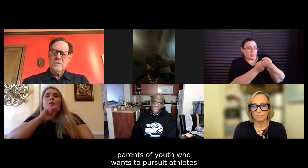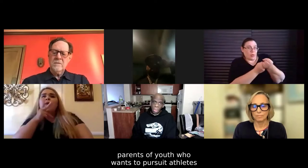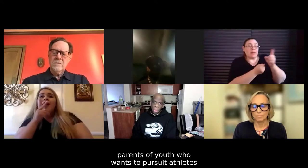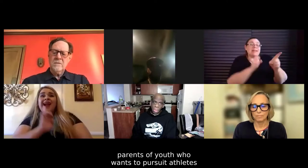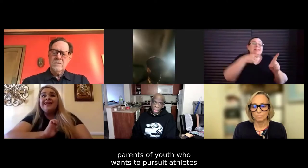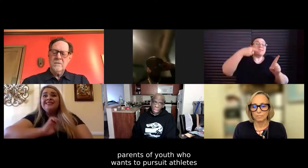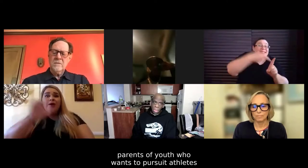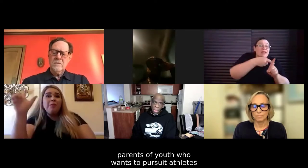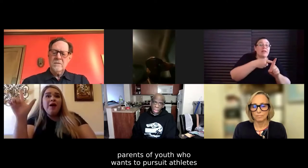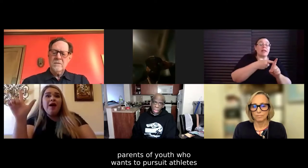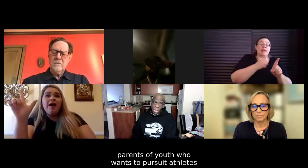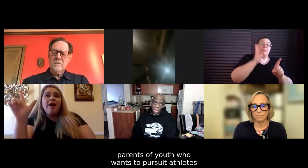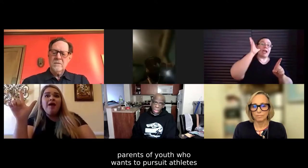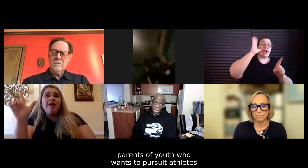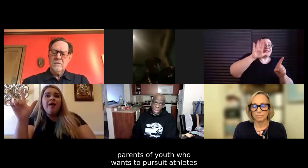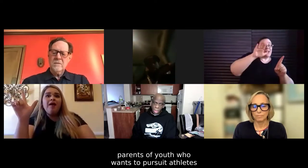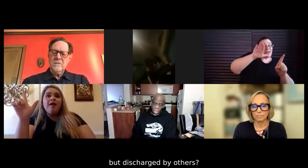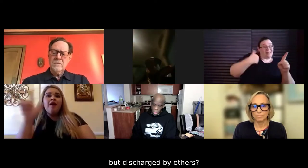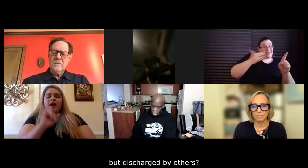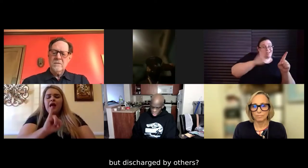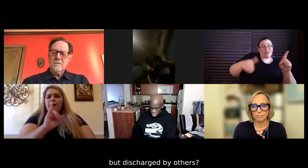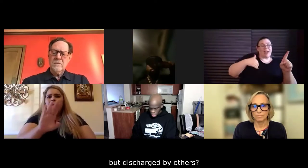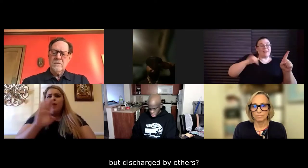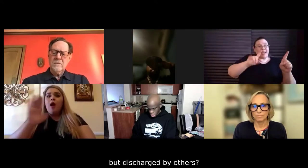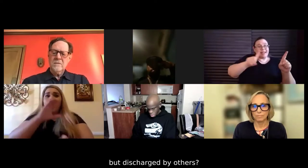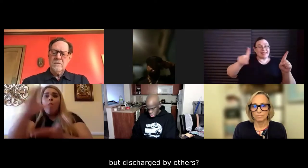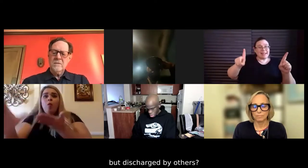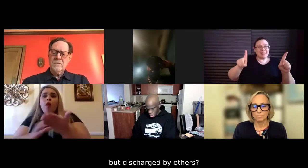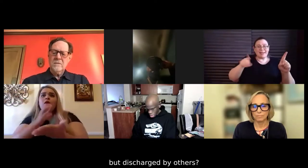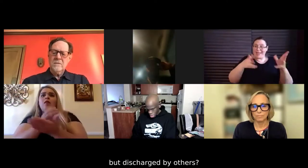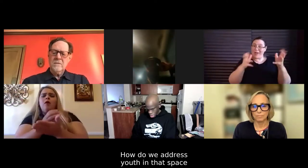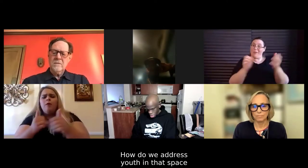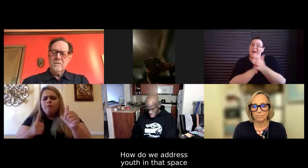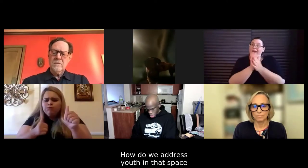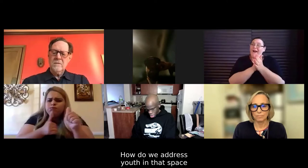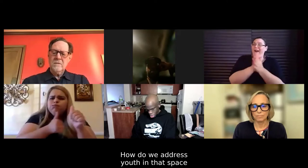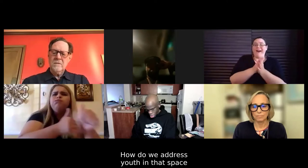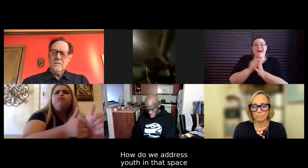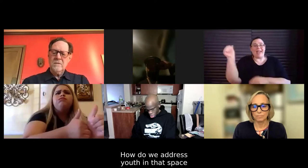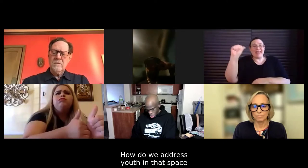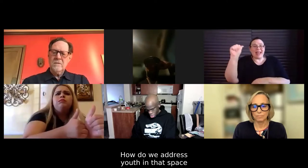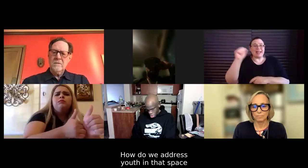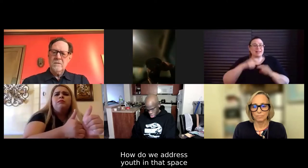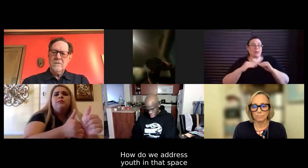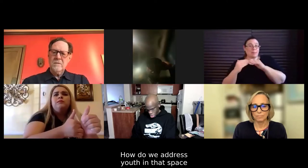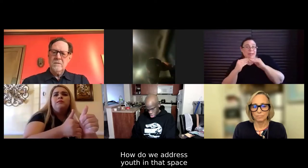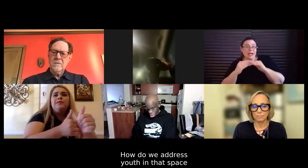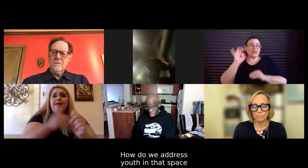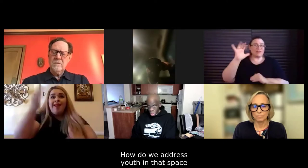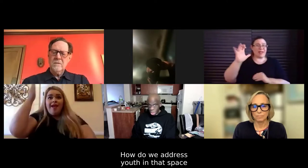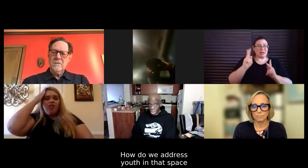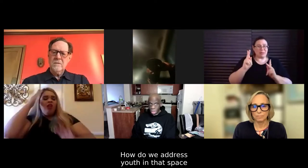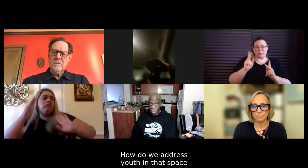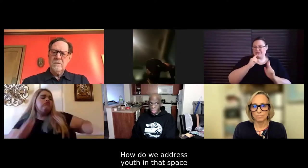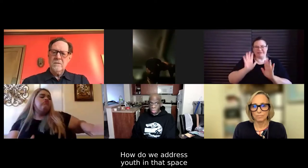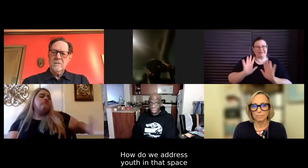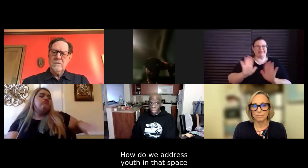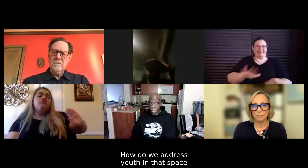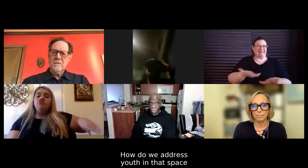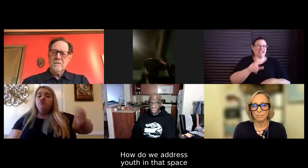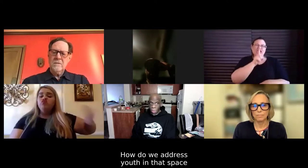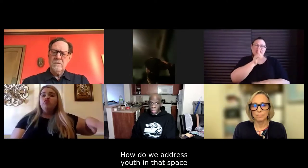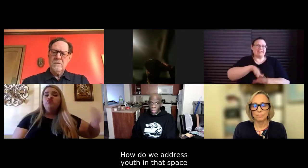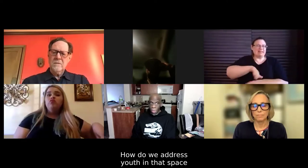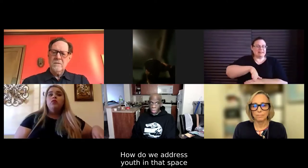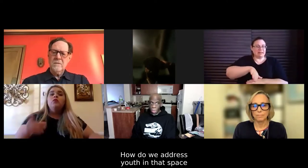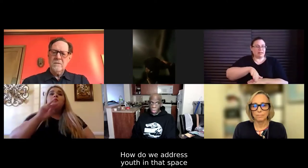community, who want to pursue athletics and are discouraged by their peers, by faculty, and other adults? That's really kind of a population we